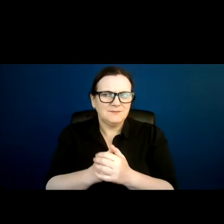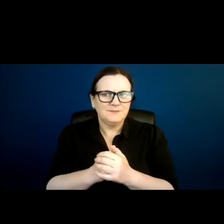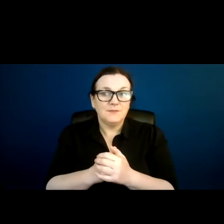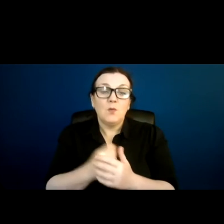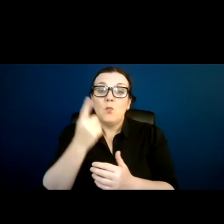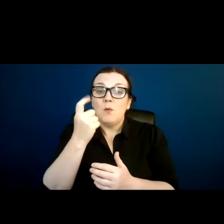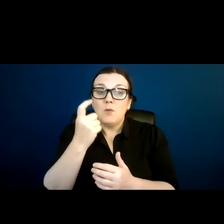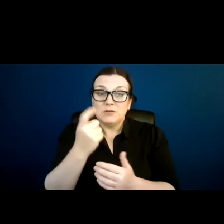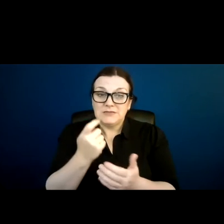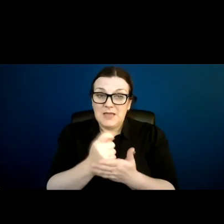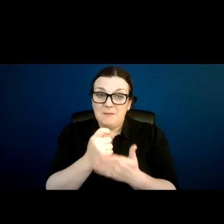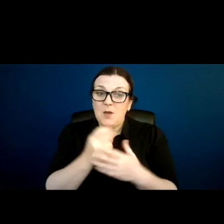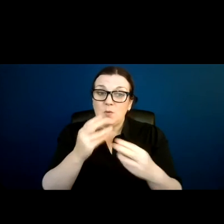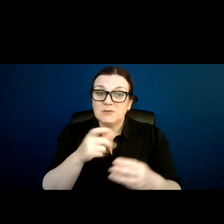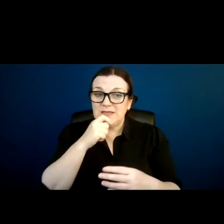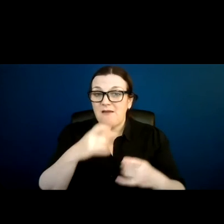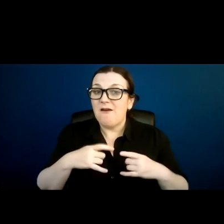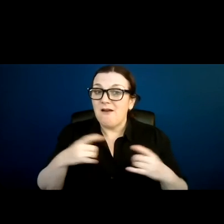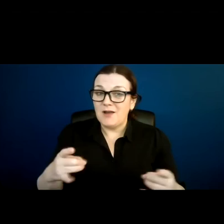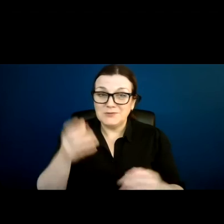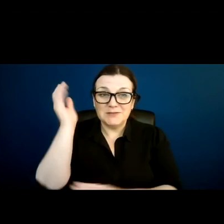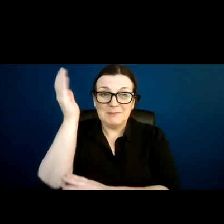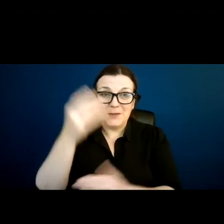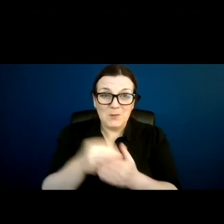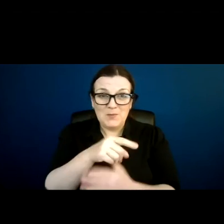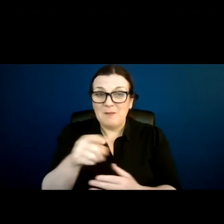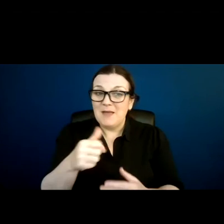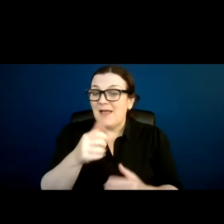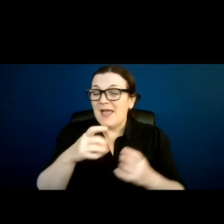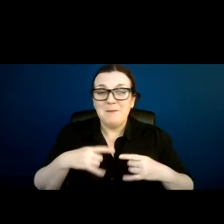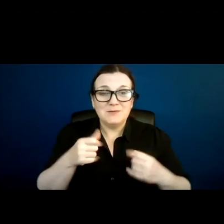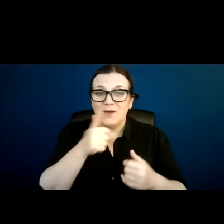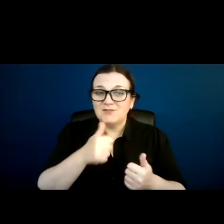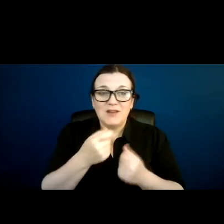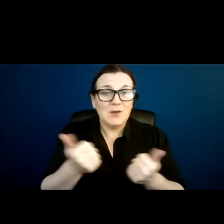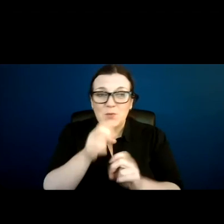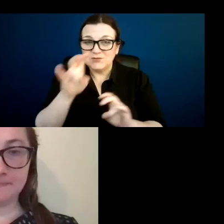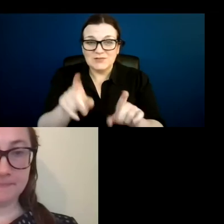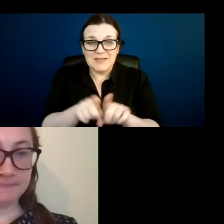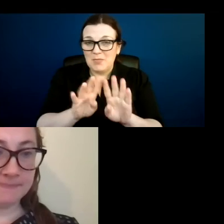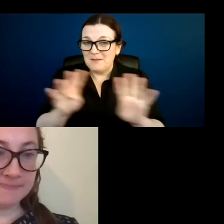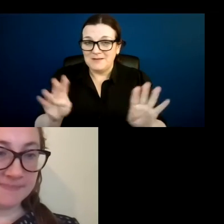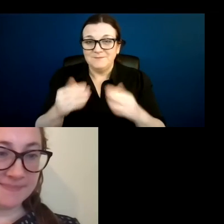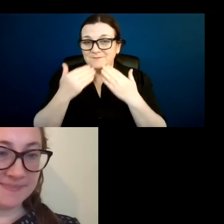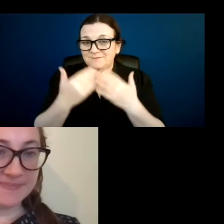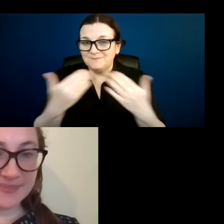more time, it is my honor to speak with you, and I'll be happy to answer any questions along with the rest of the panel. Thank you so much.